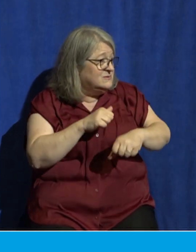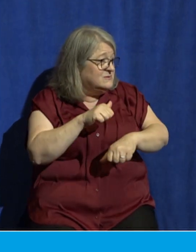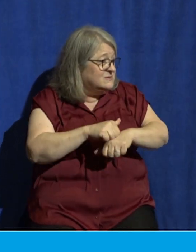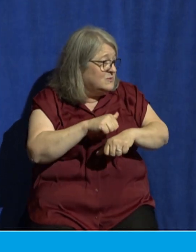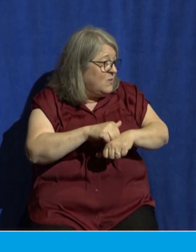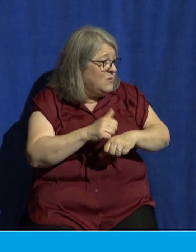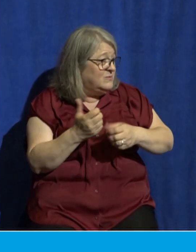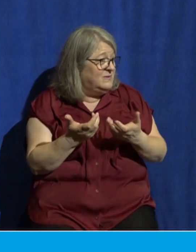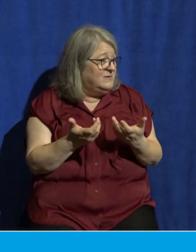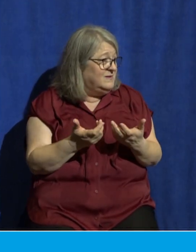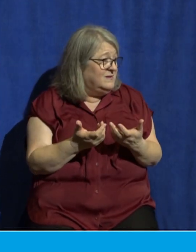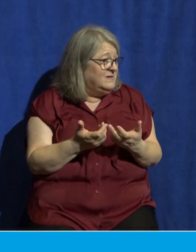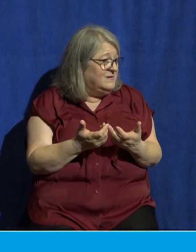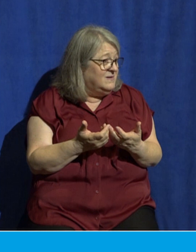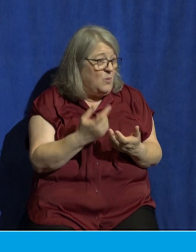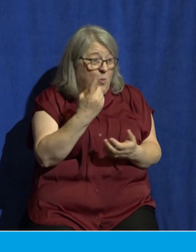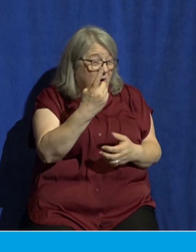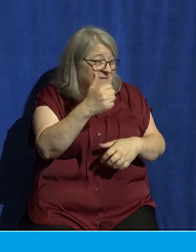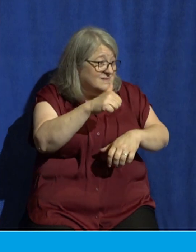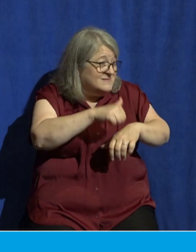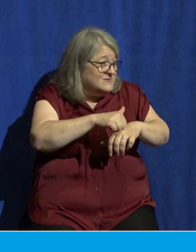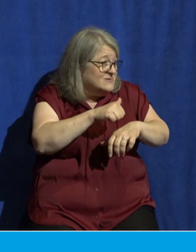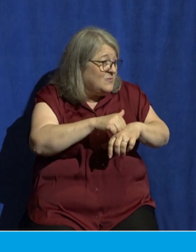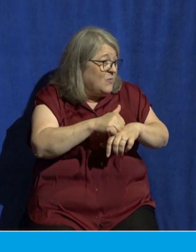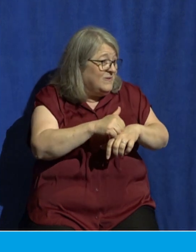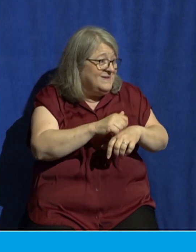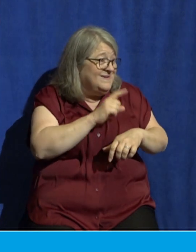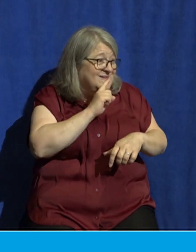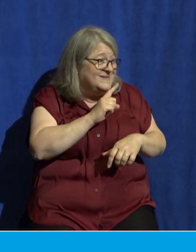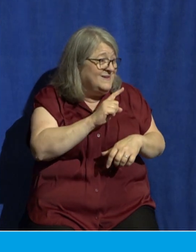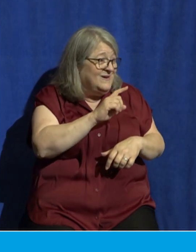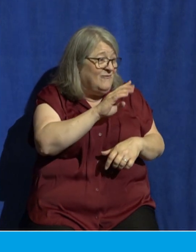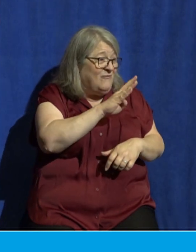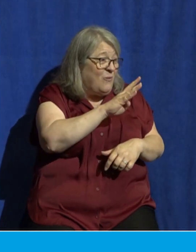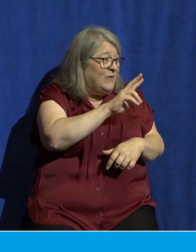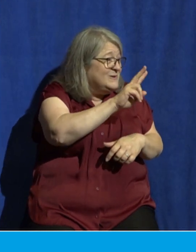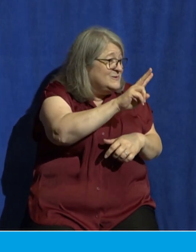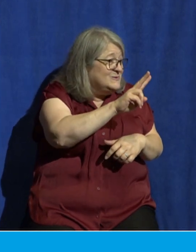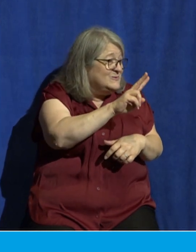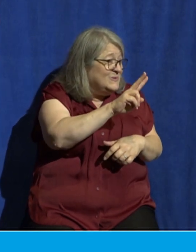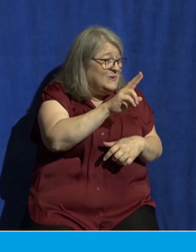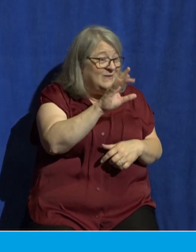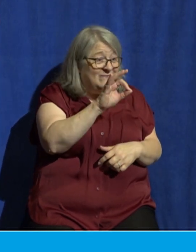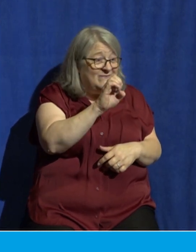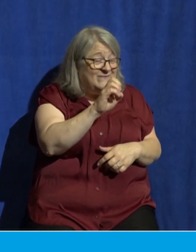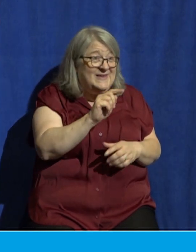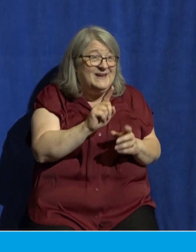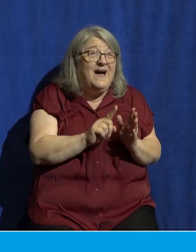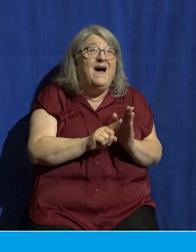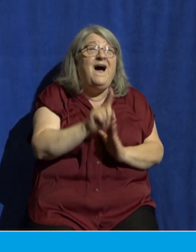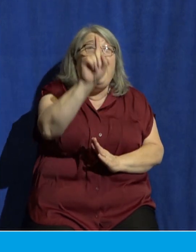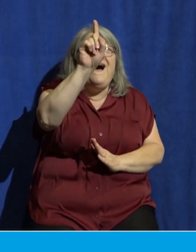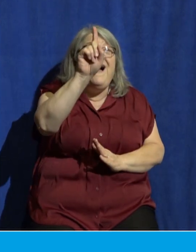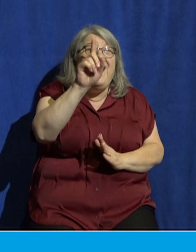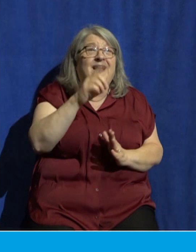just one stone being like 42 feet high and 11 feet wide and 14 feet deep.